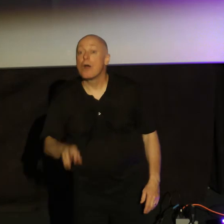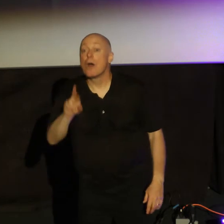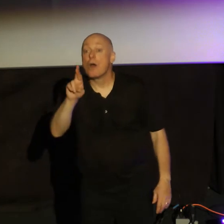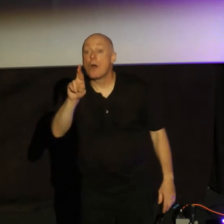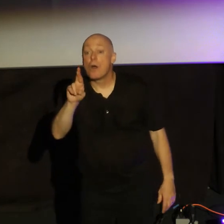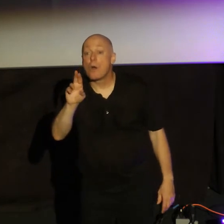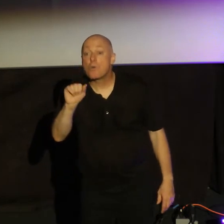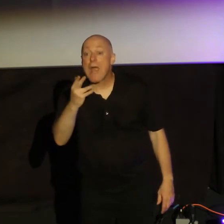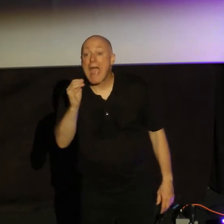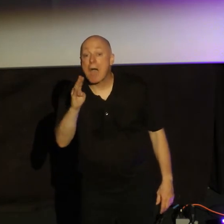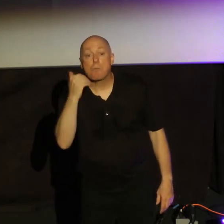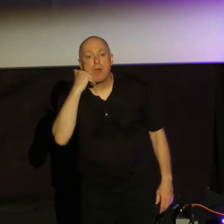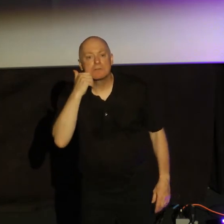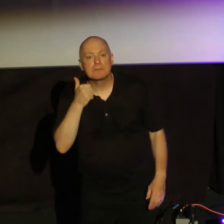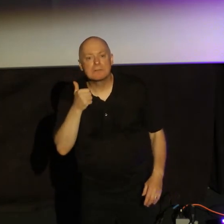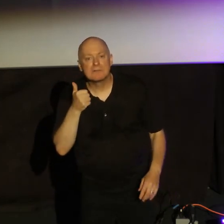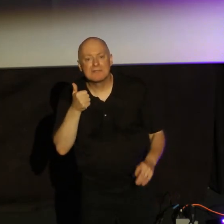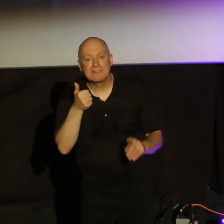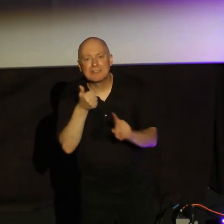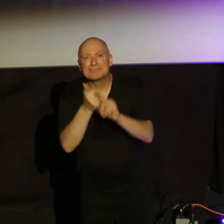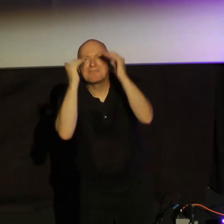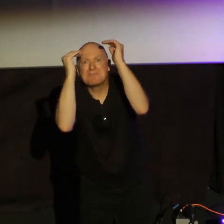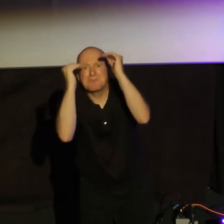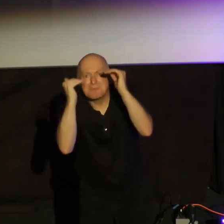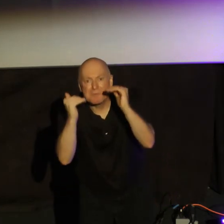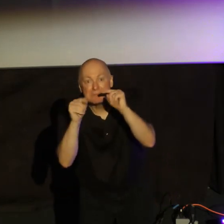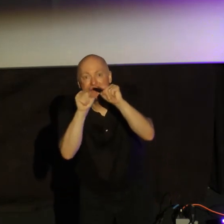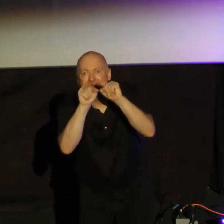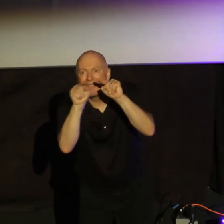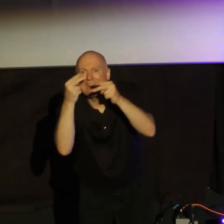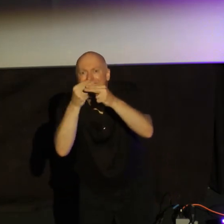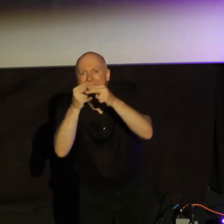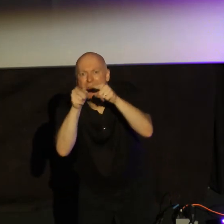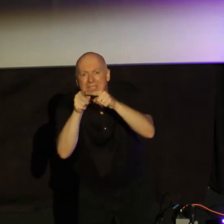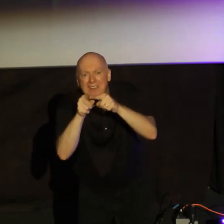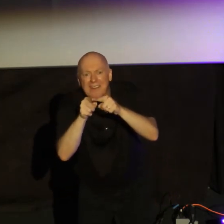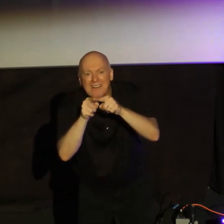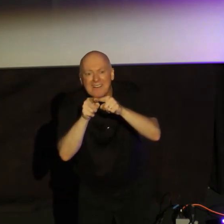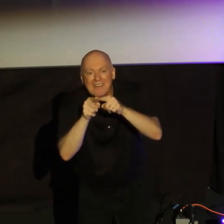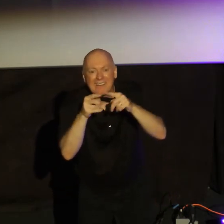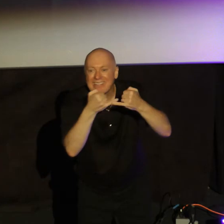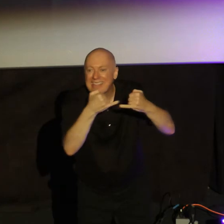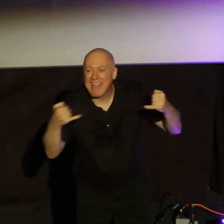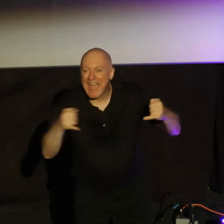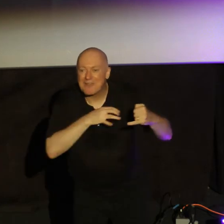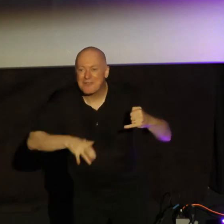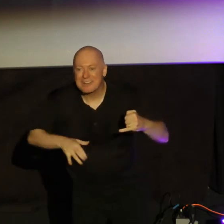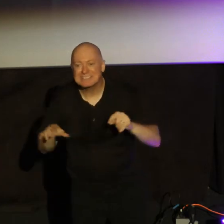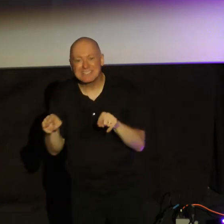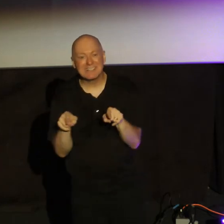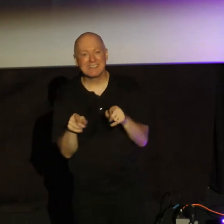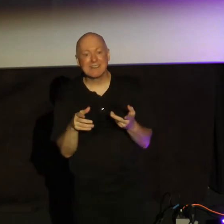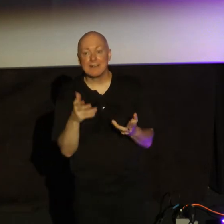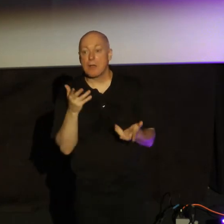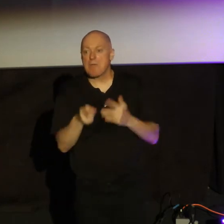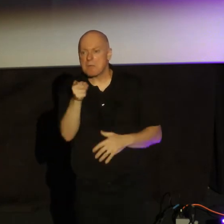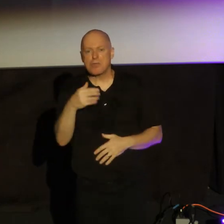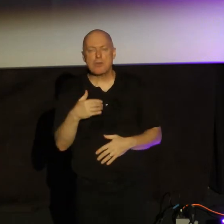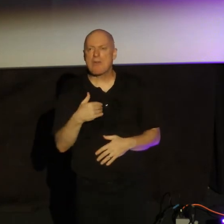line of Christ, amazing. And maybe you have, you know, just a past or a